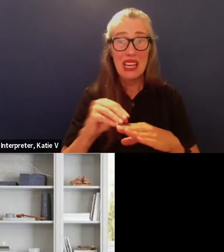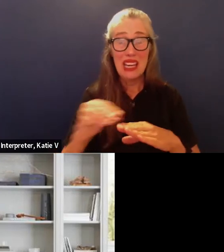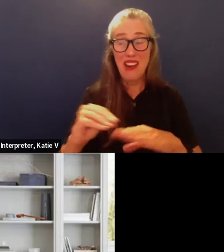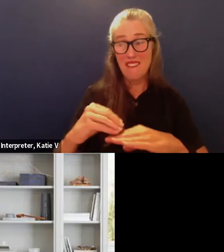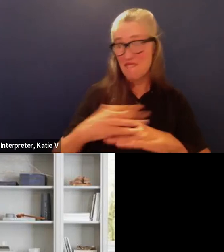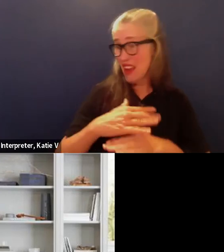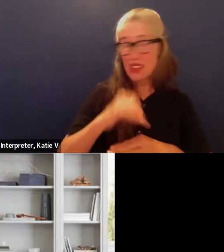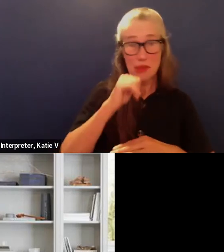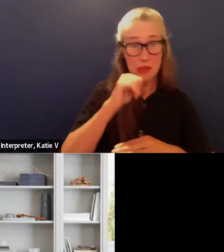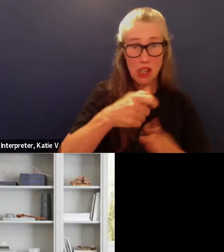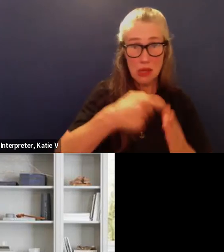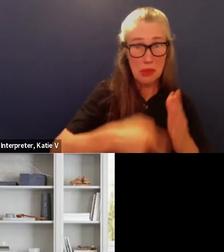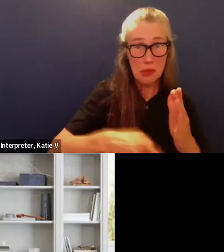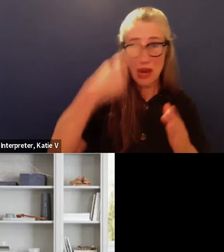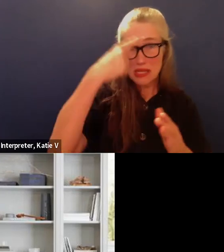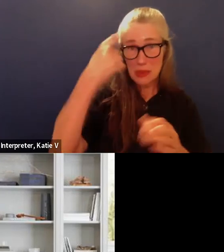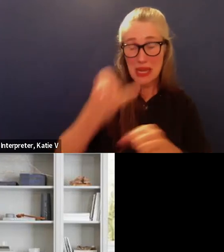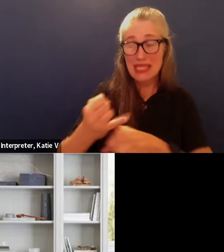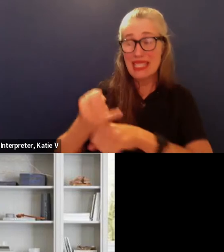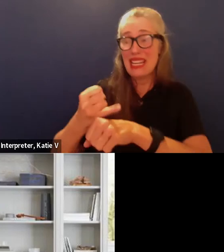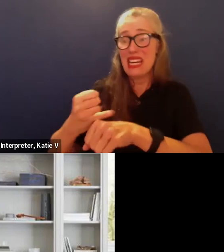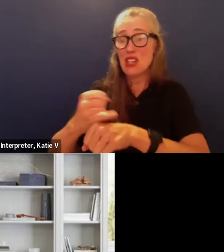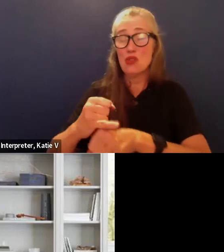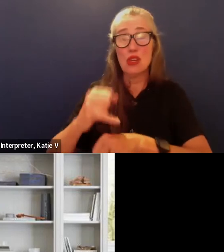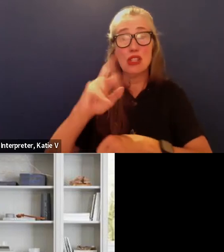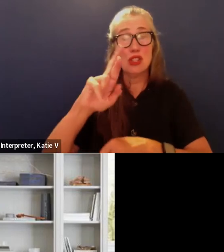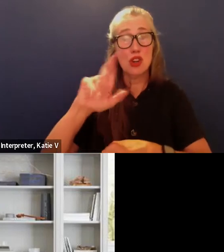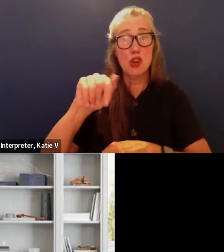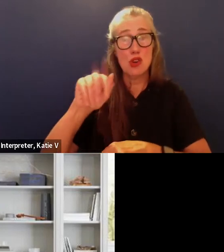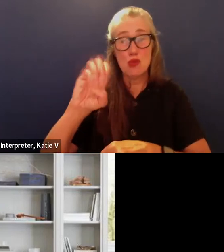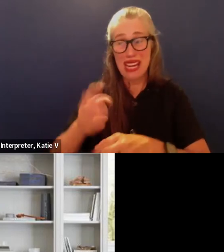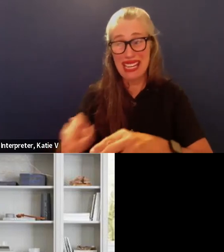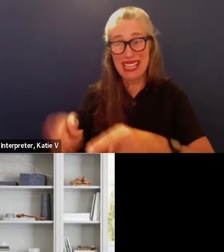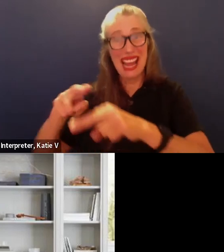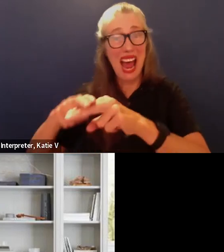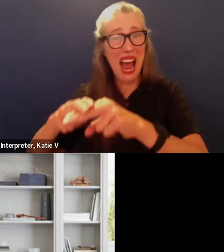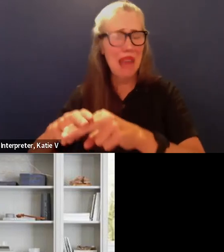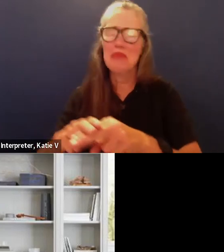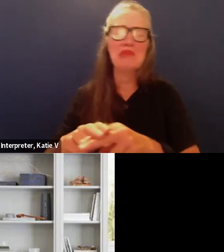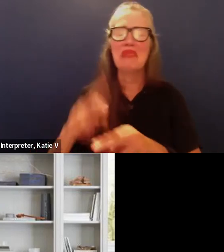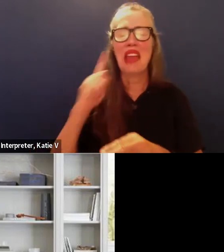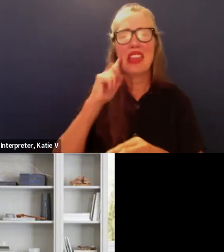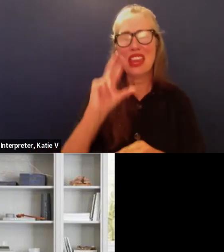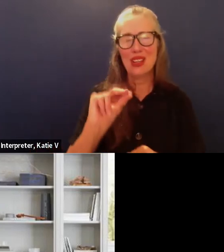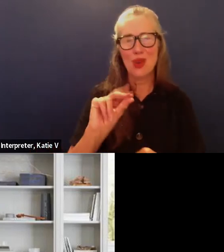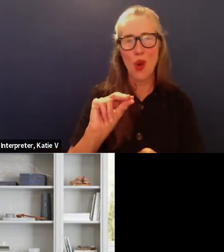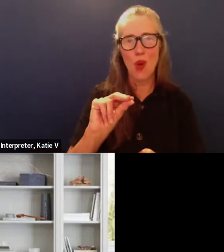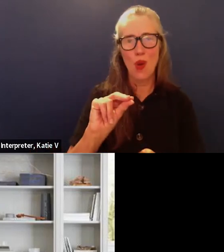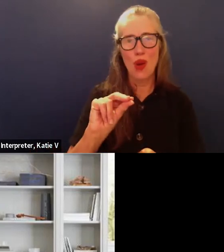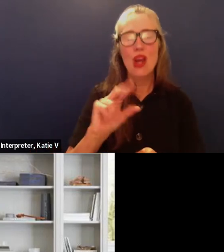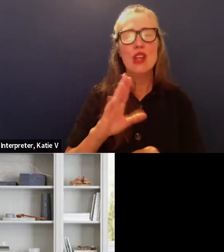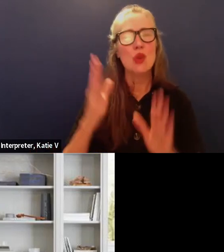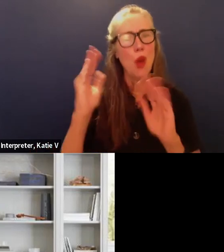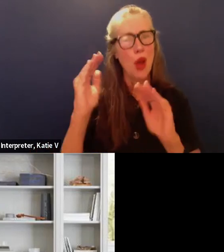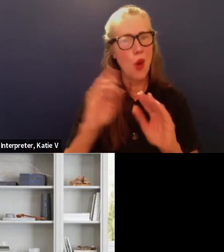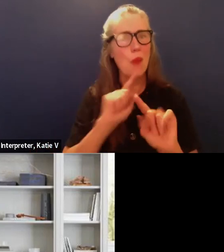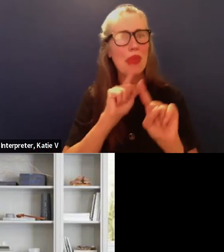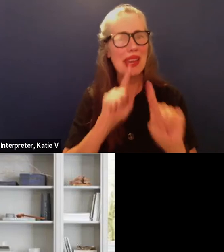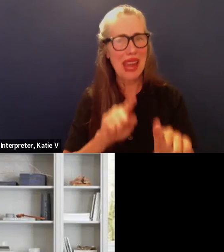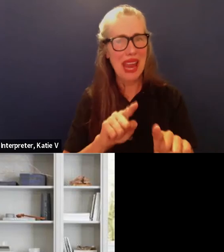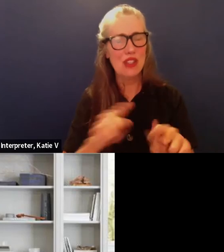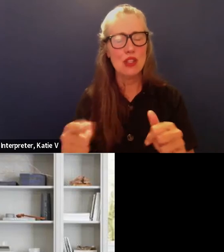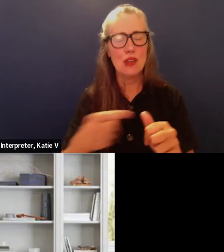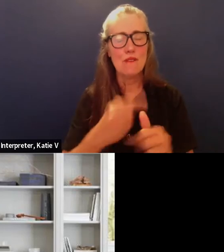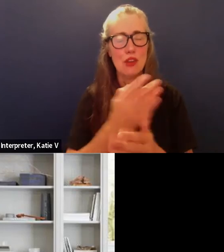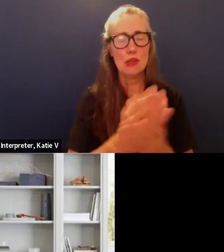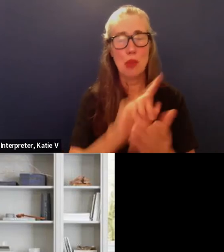rates i don't believe that that will be the case so i hope that that answers the first portion of uh your question the